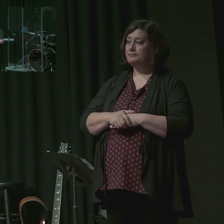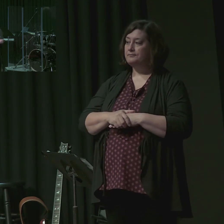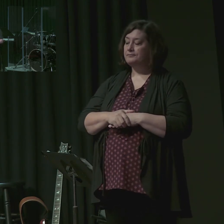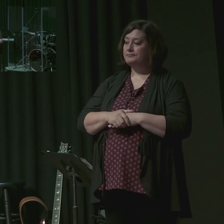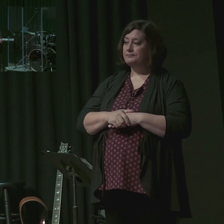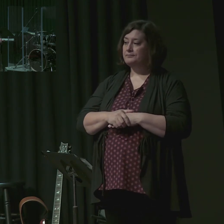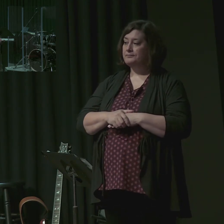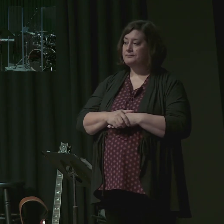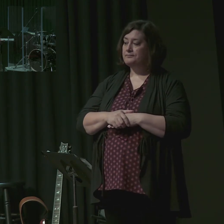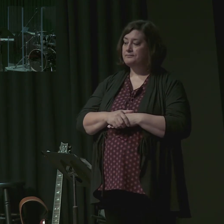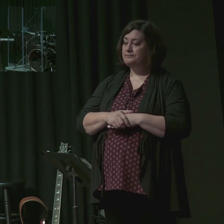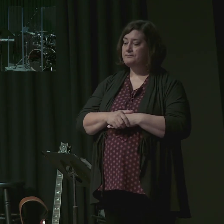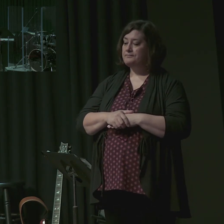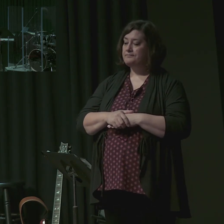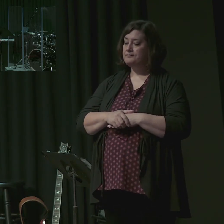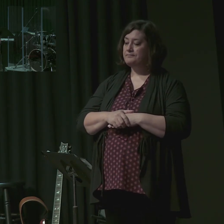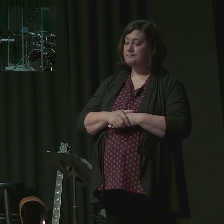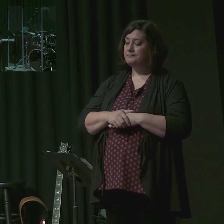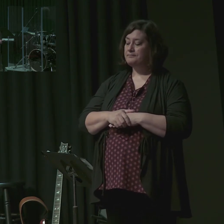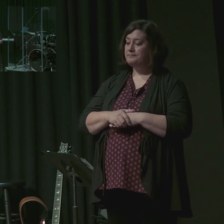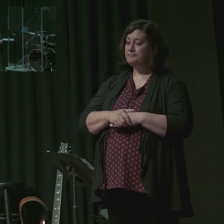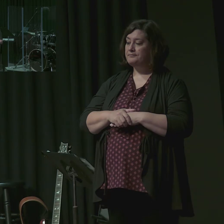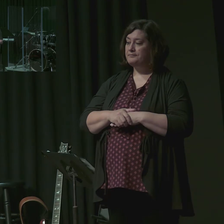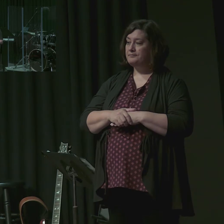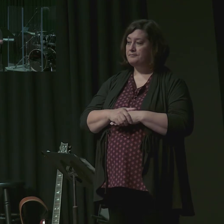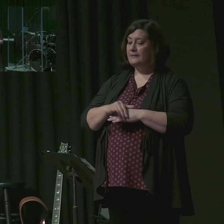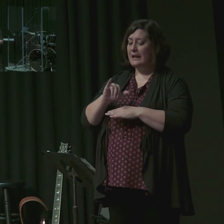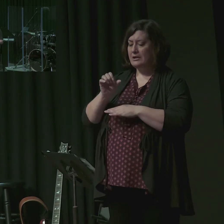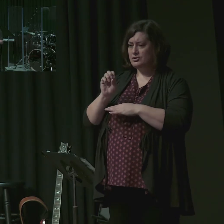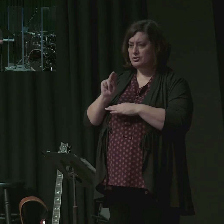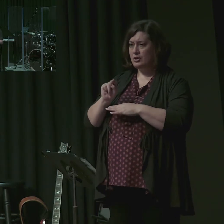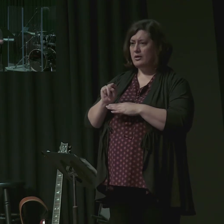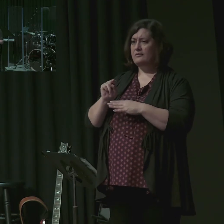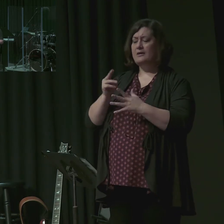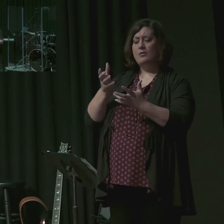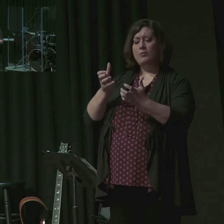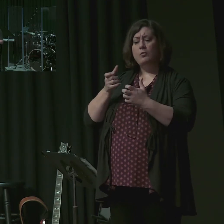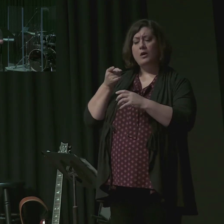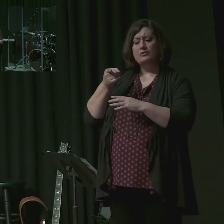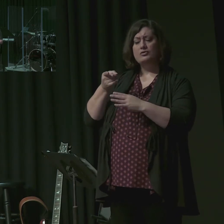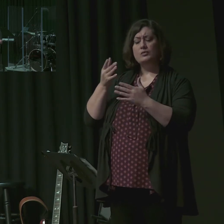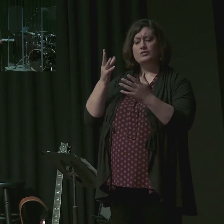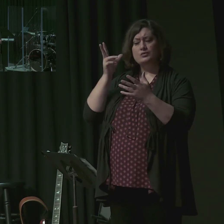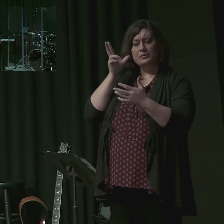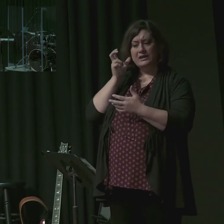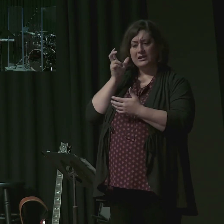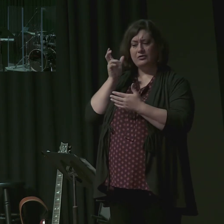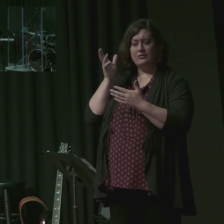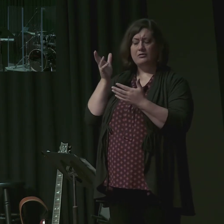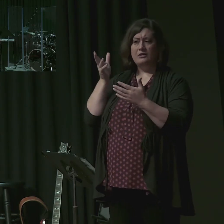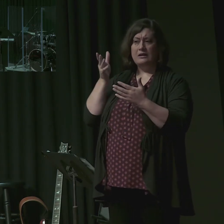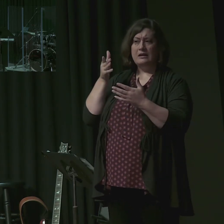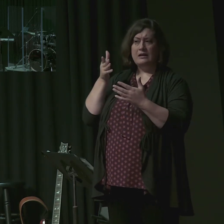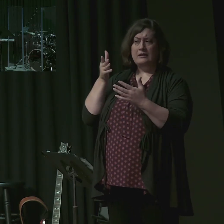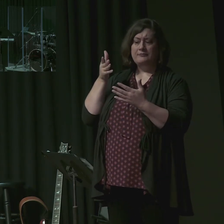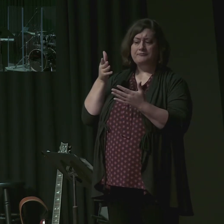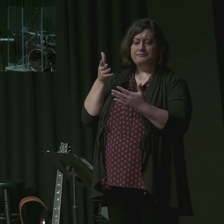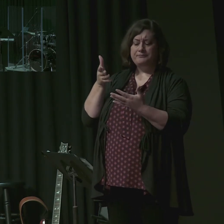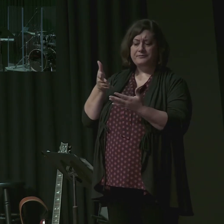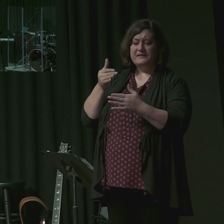And as you move forward in God's grace and by his Spirit, John, I want you to hear the word of this charge